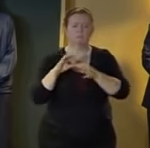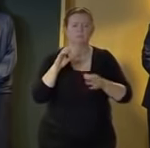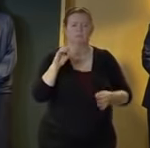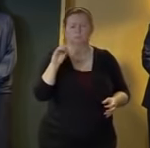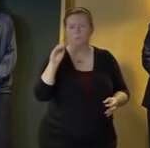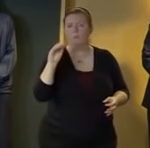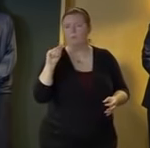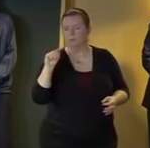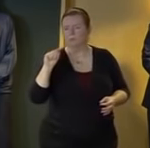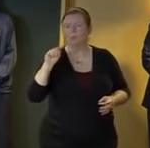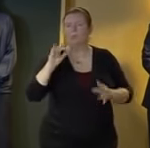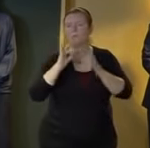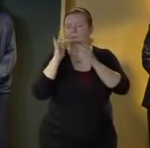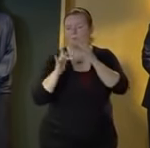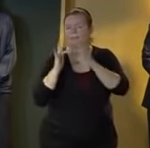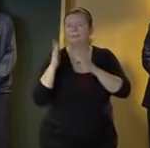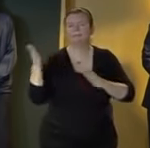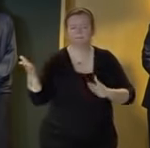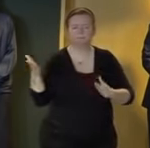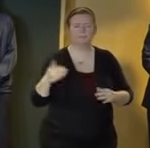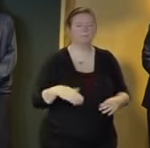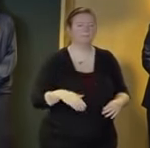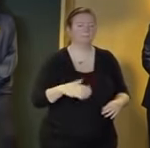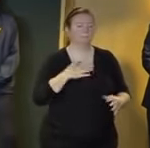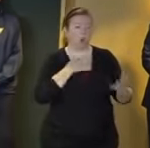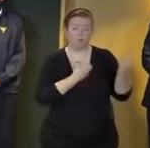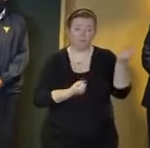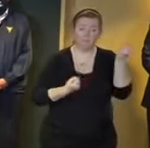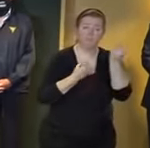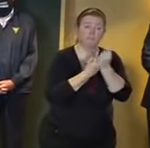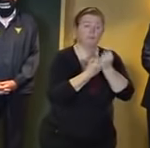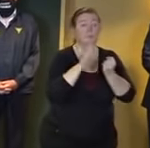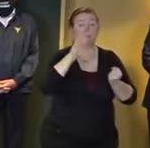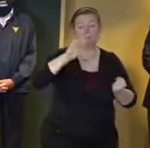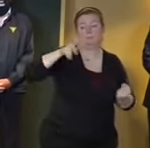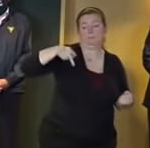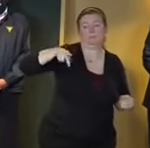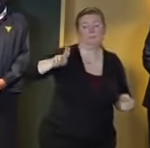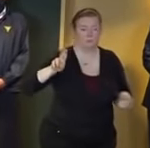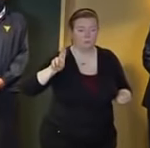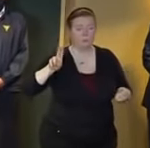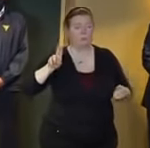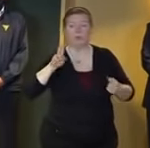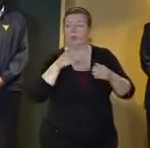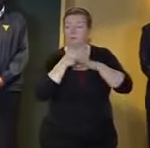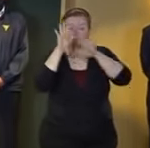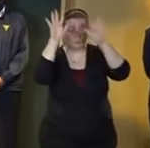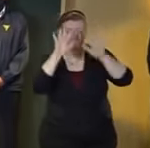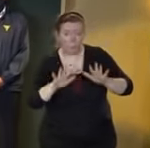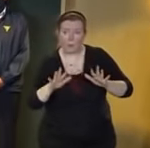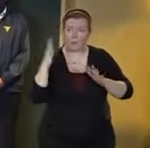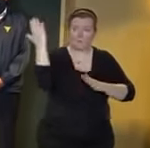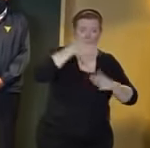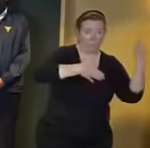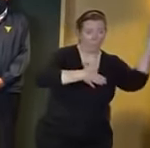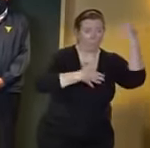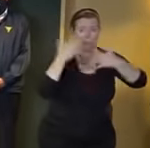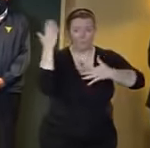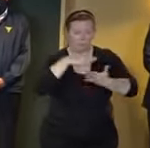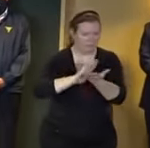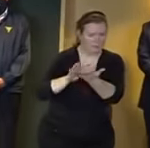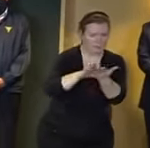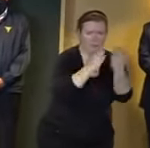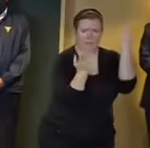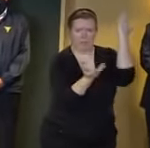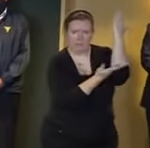ready to support bpu um after the storm is over to clear debris uh fallen limbs so that uh joe's